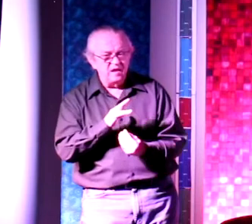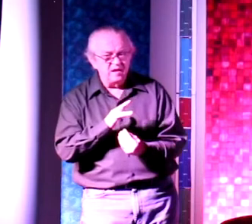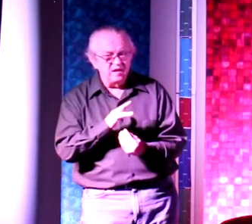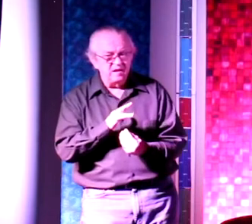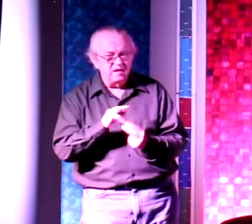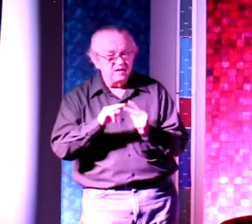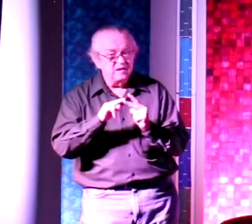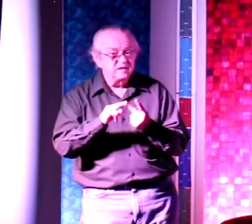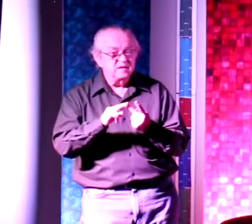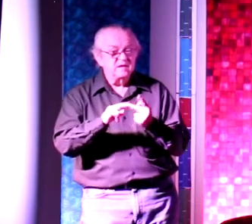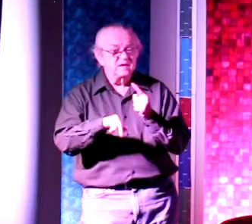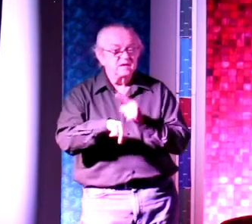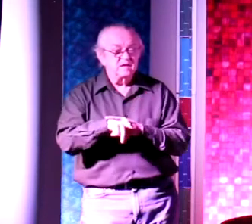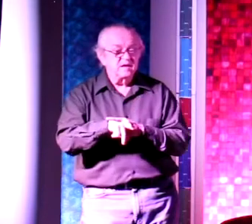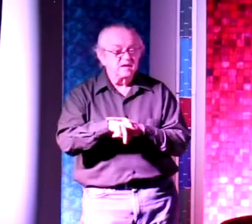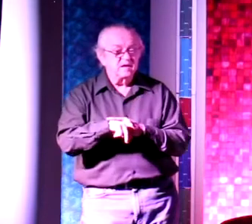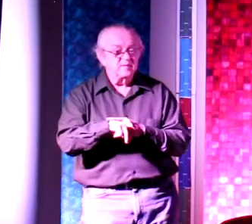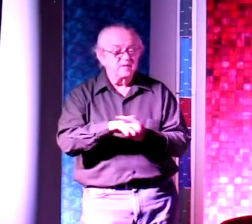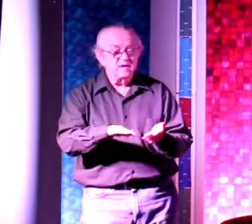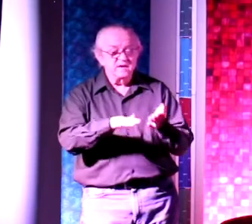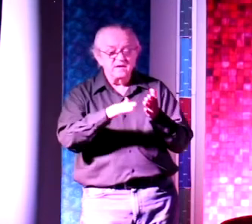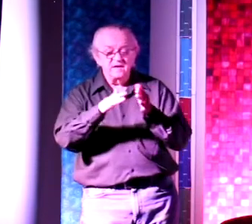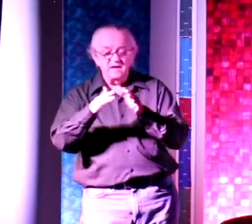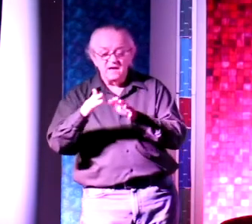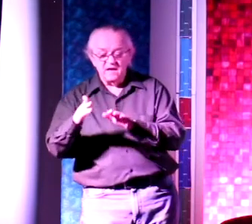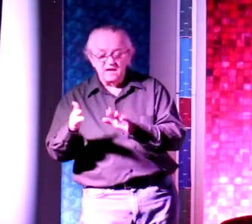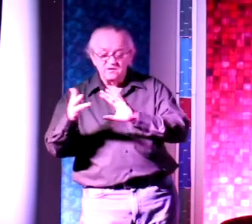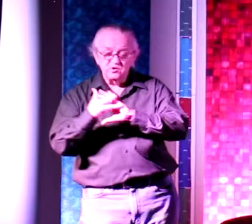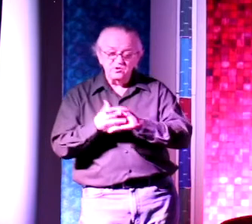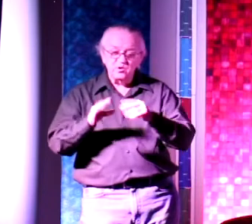time when their story is told for the last time.